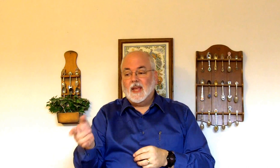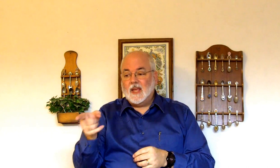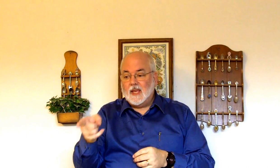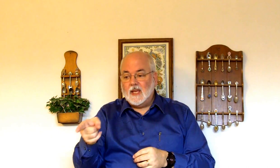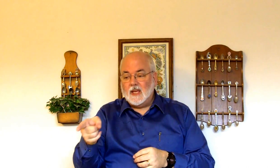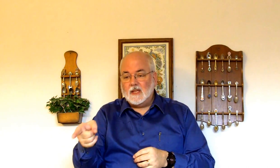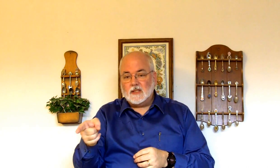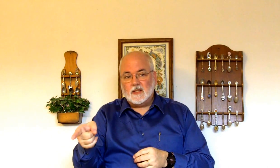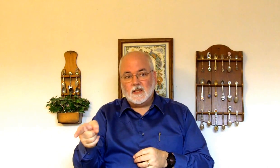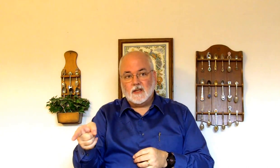He's.